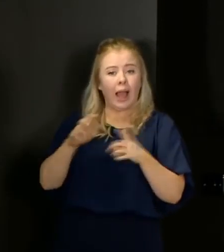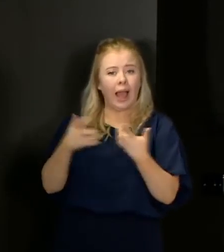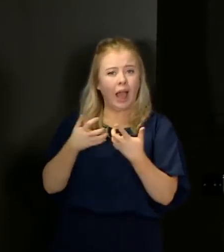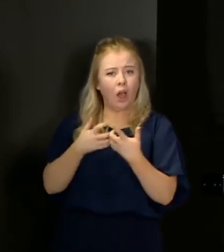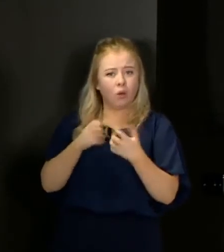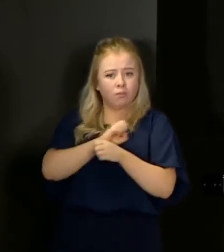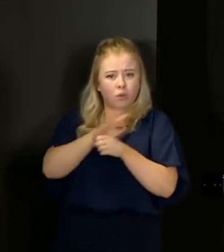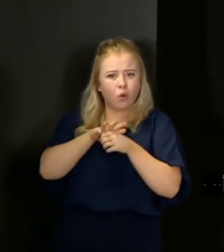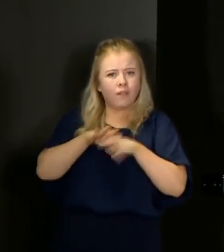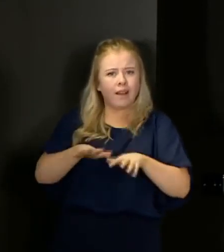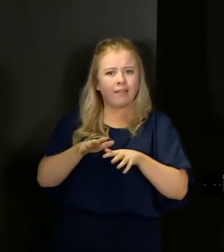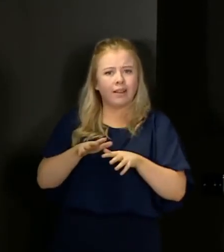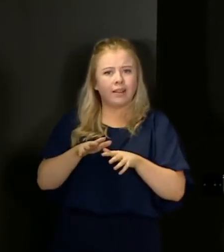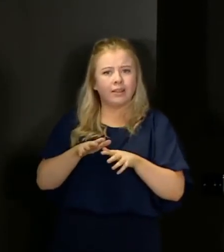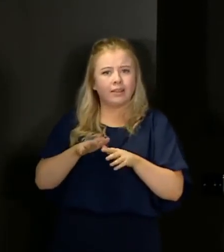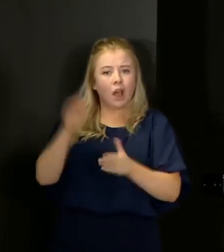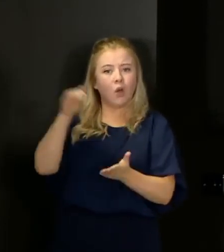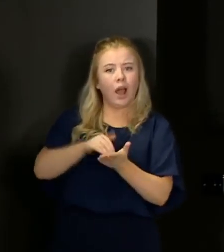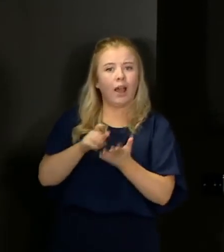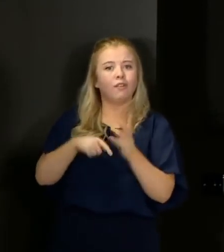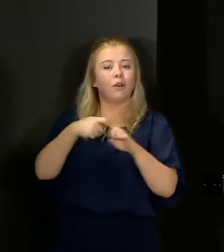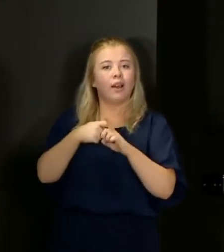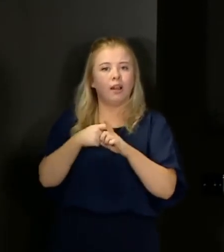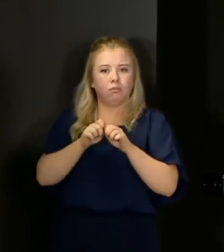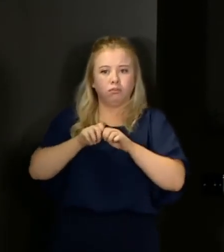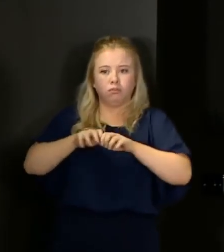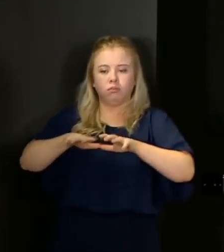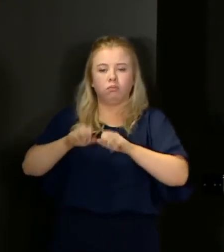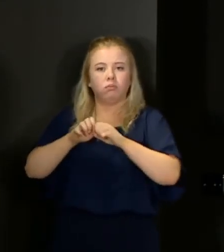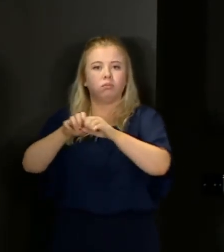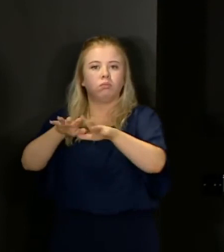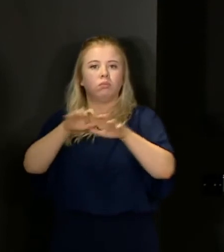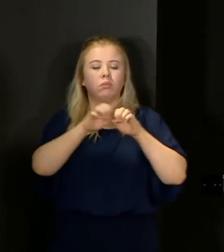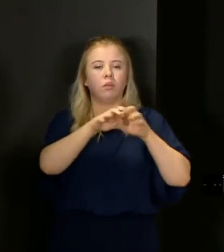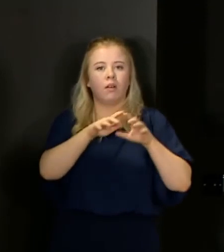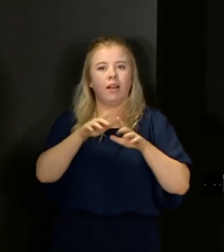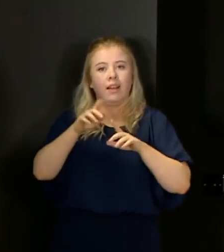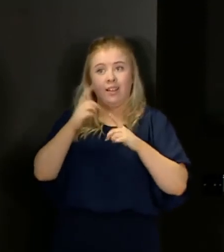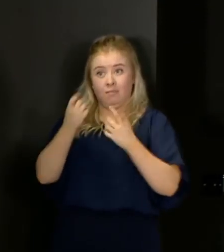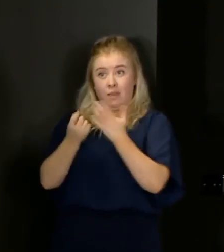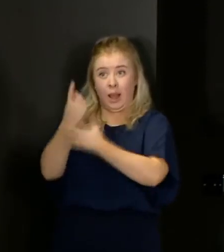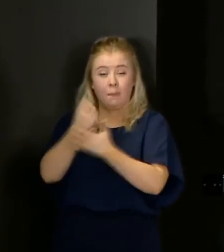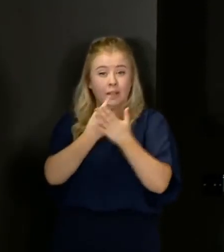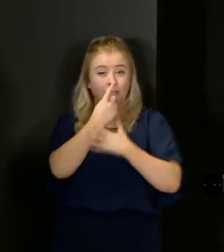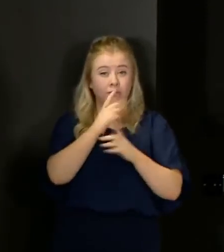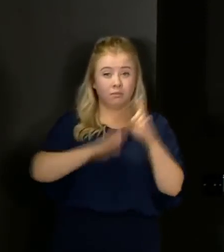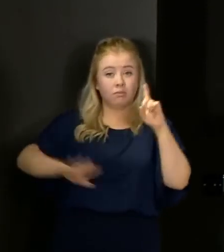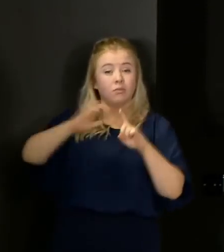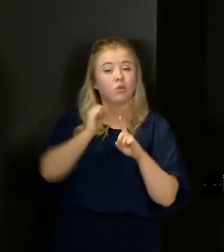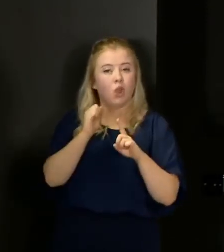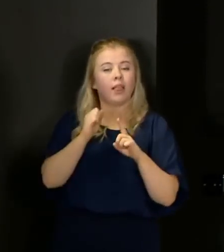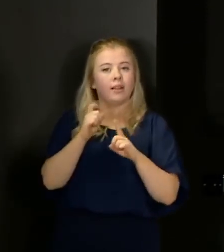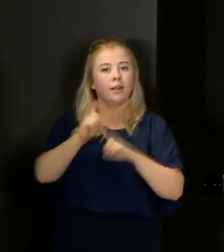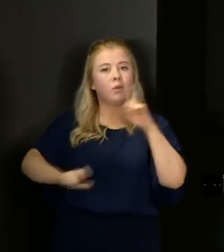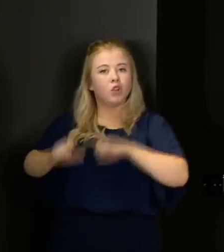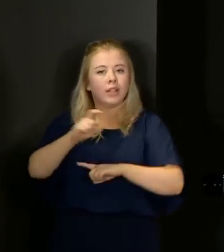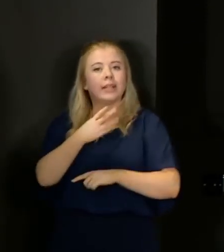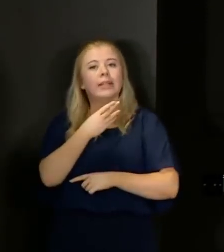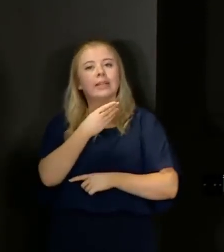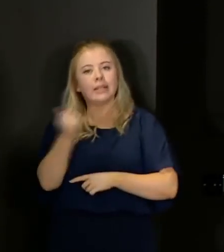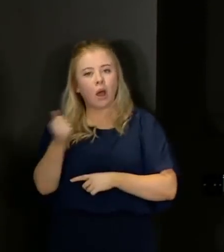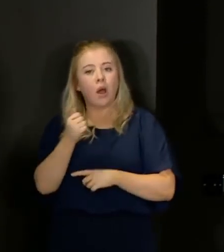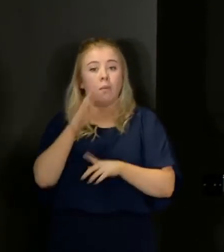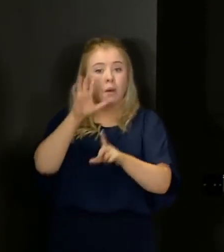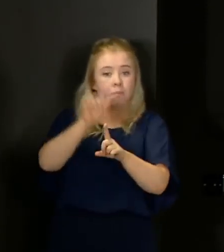the United Kingdom with multiple introductions of the virus across the country into communities, some of which were able to be